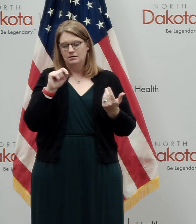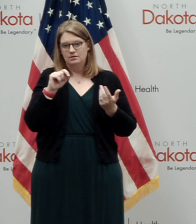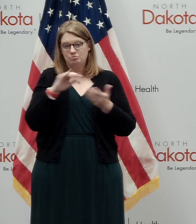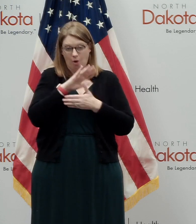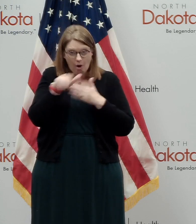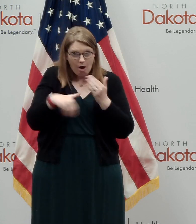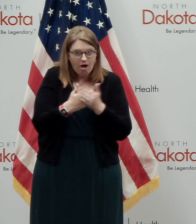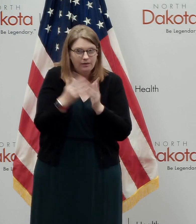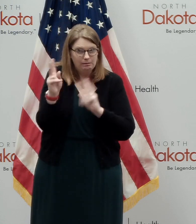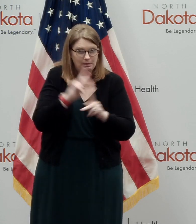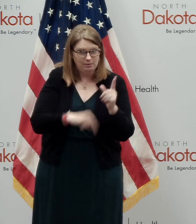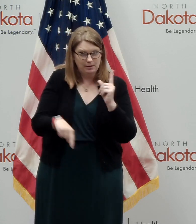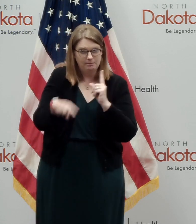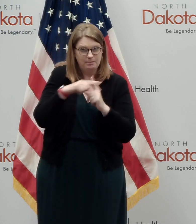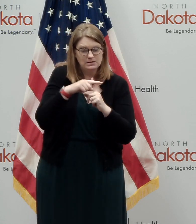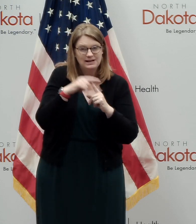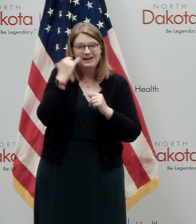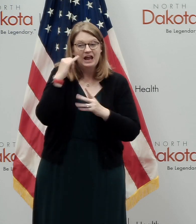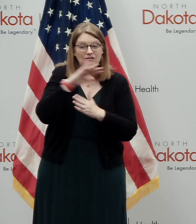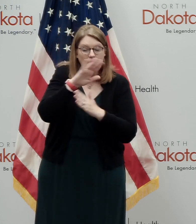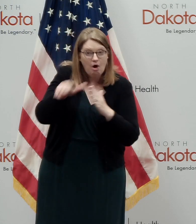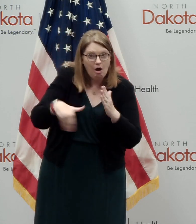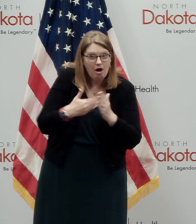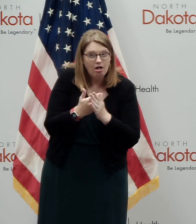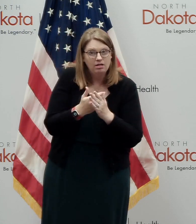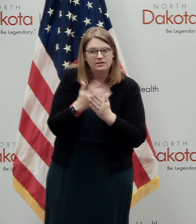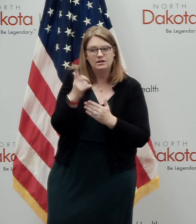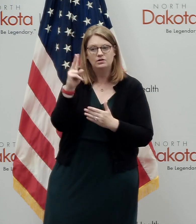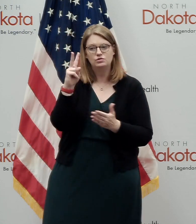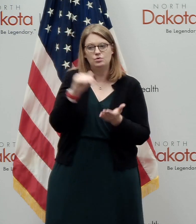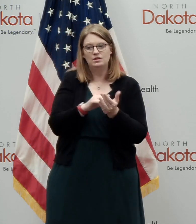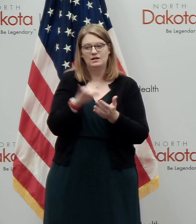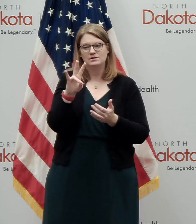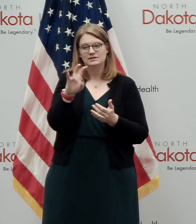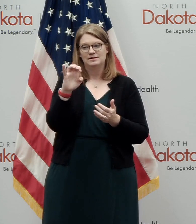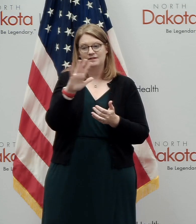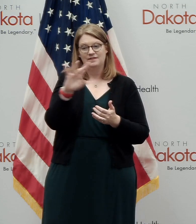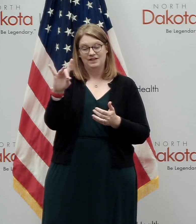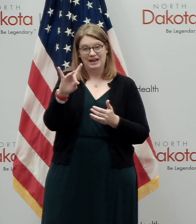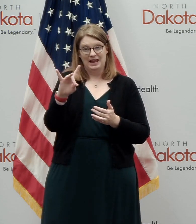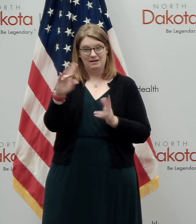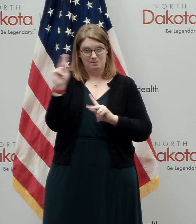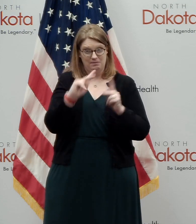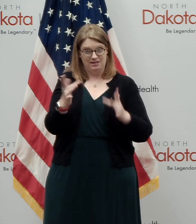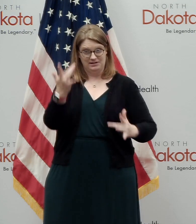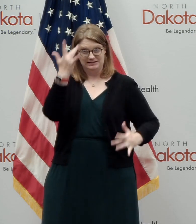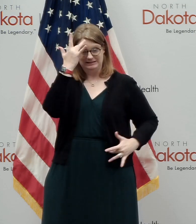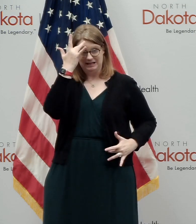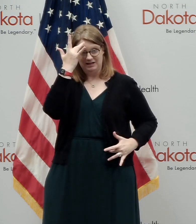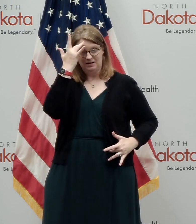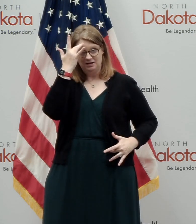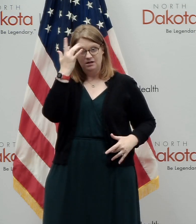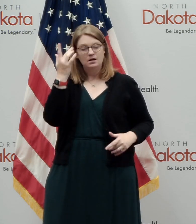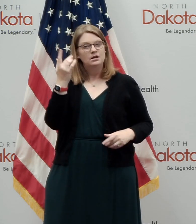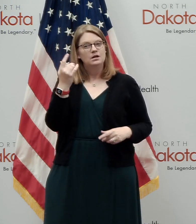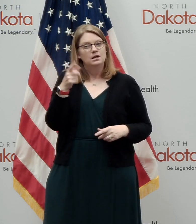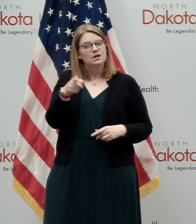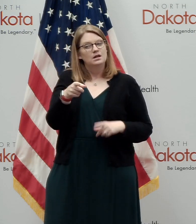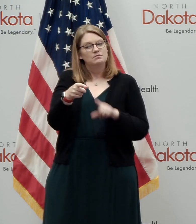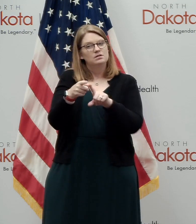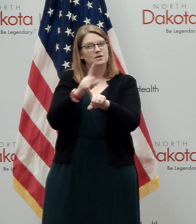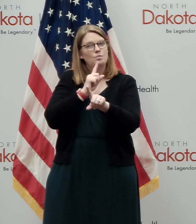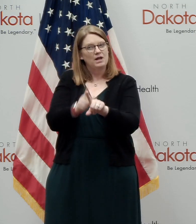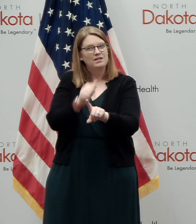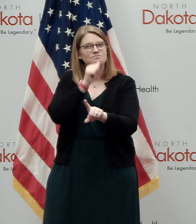actives in our state, if all of those actives, the 2,758 actives, if each of those were really diligent about